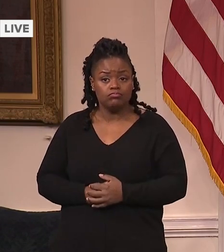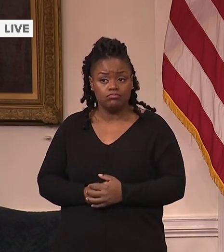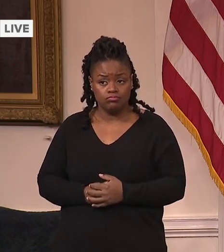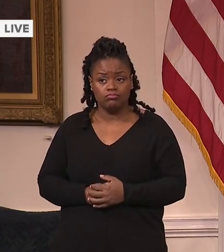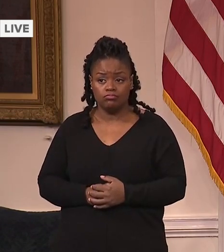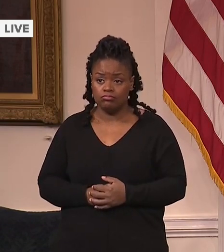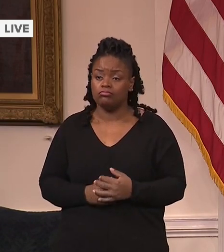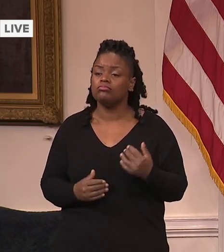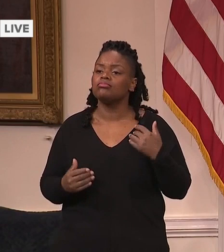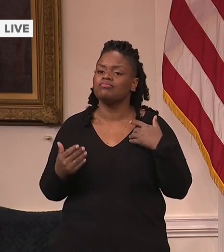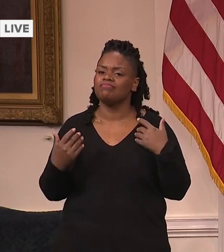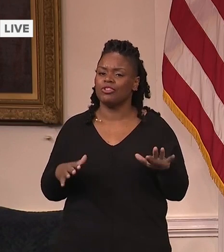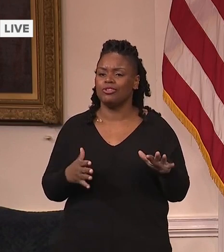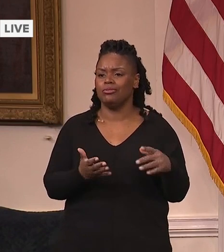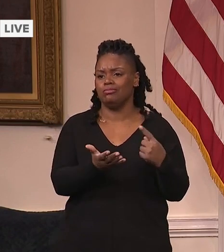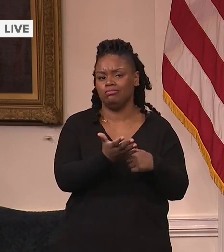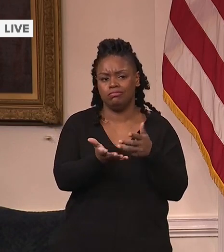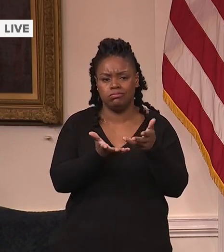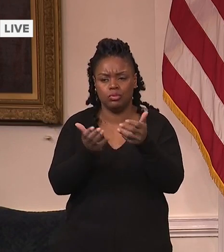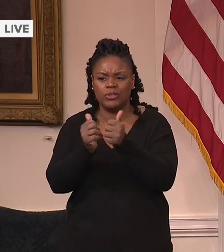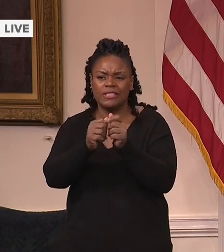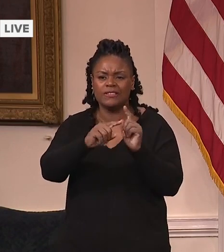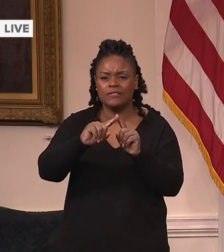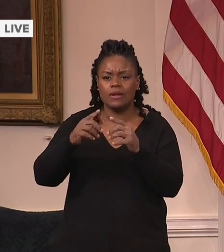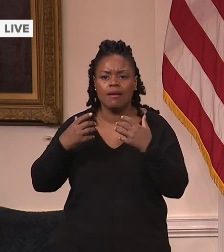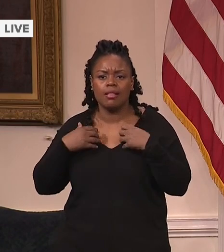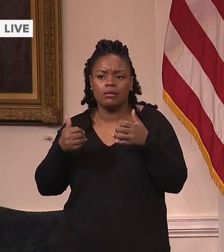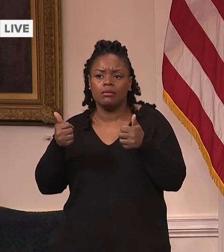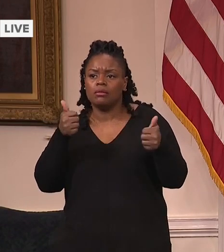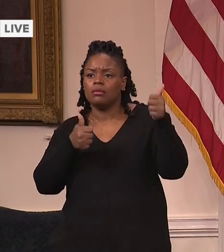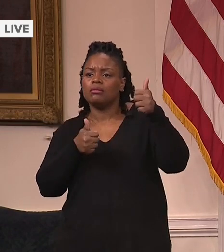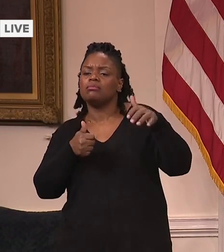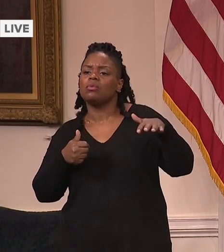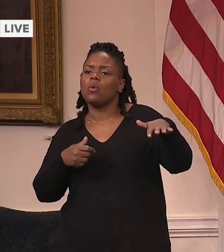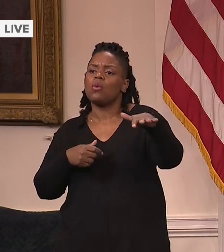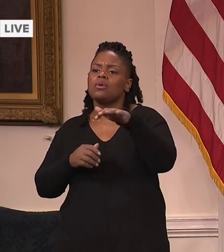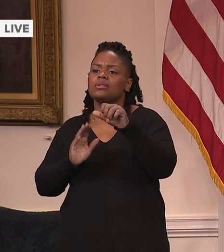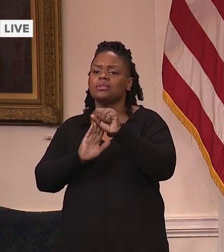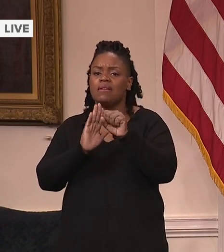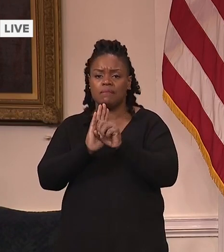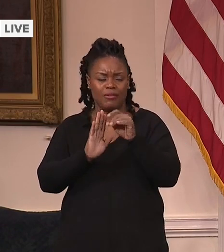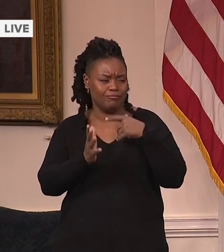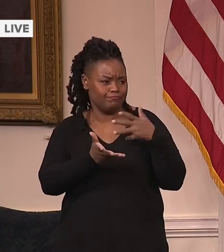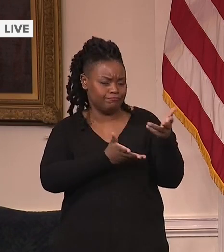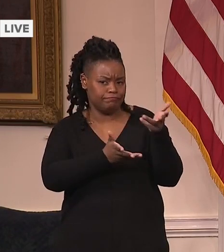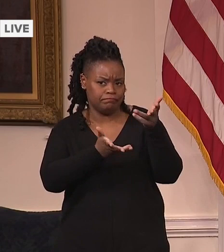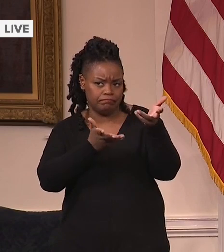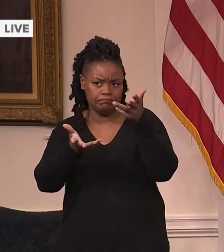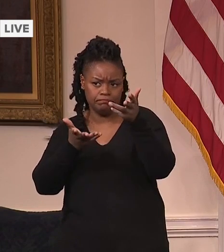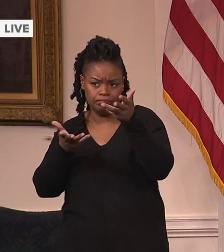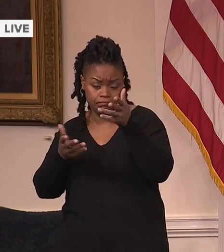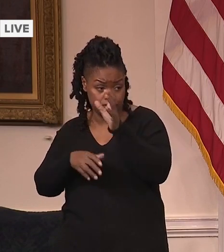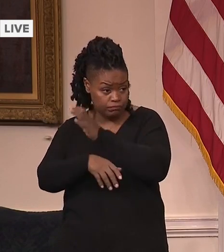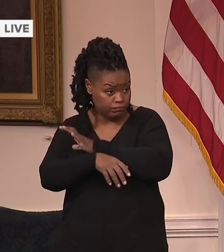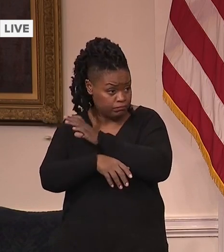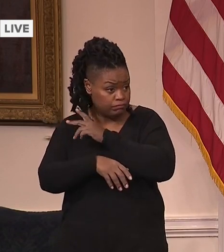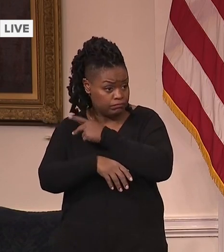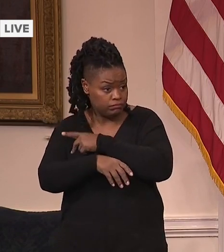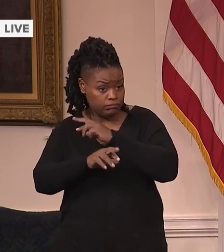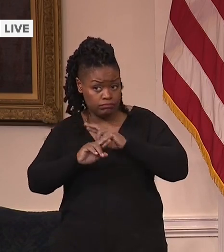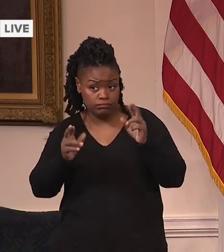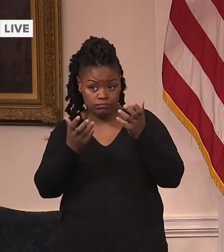officers around the state and talking about their vaccine clinics and about the work that they've been doing to stand up those clinics,